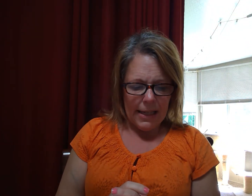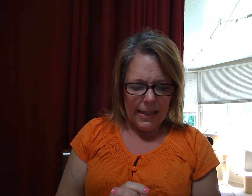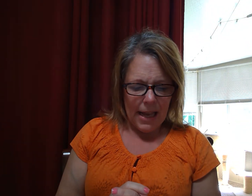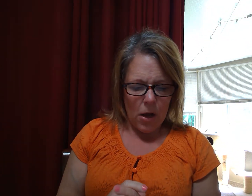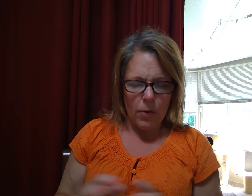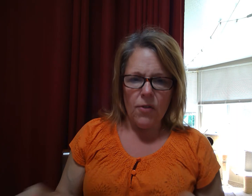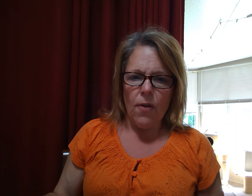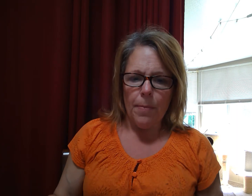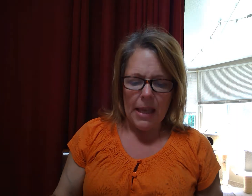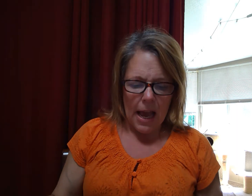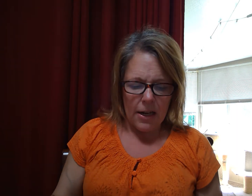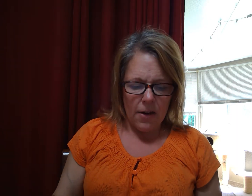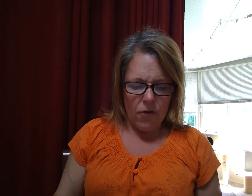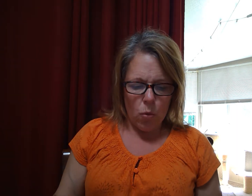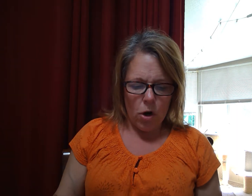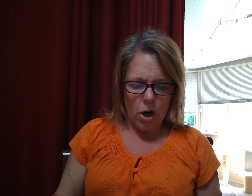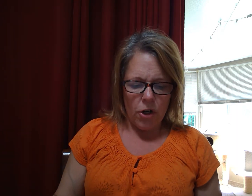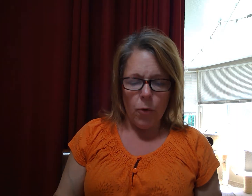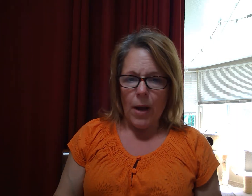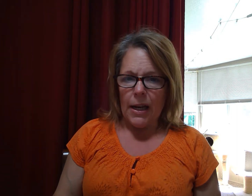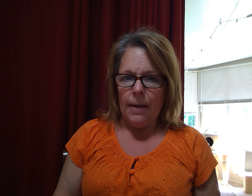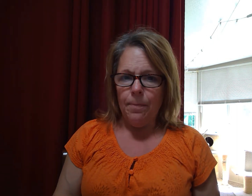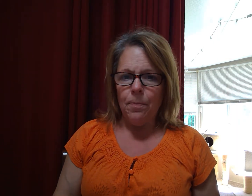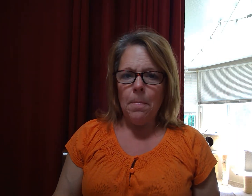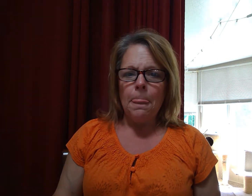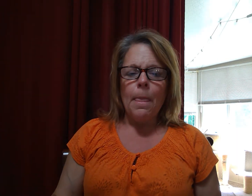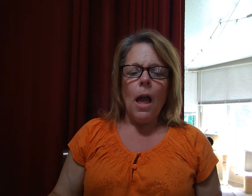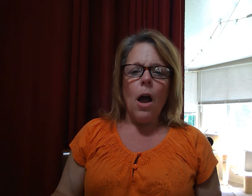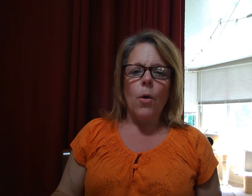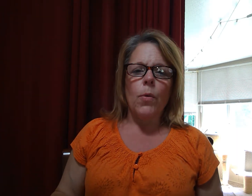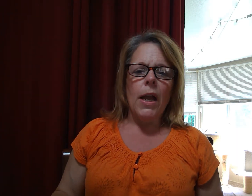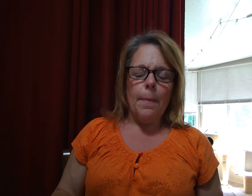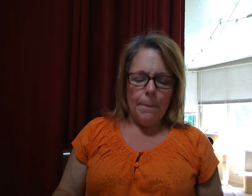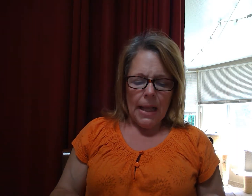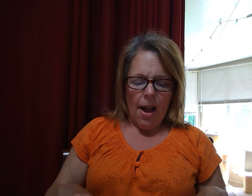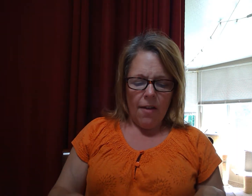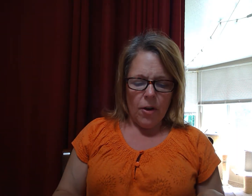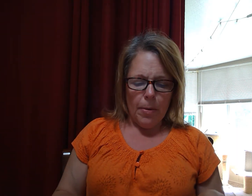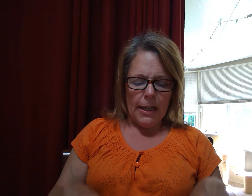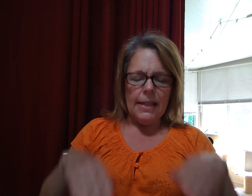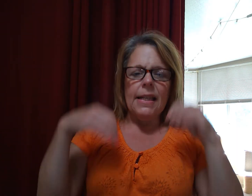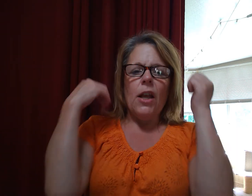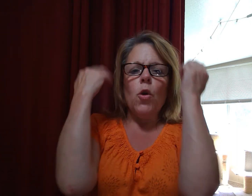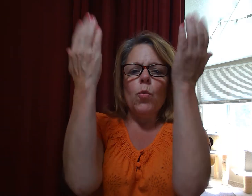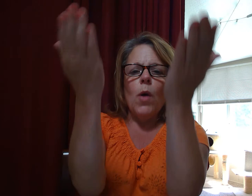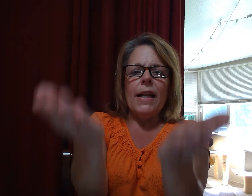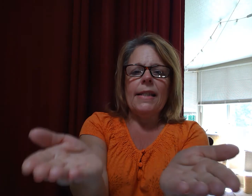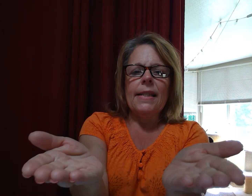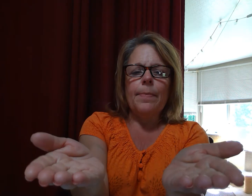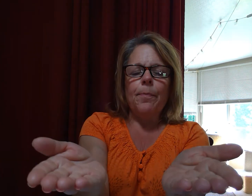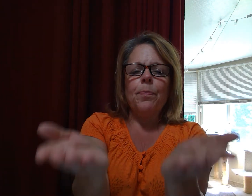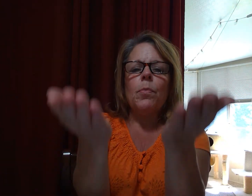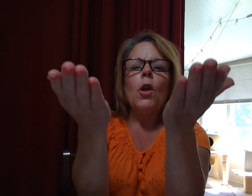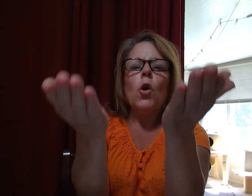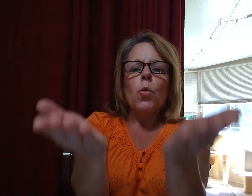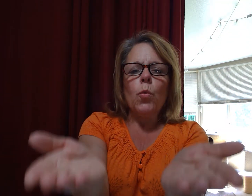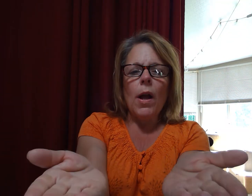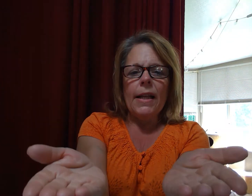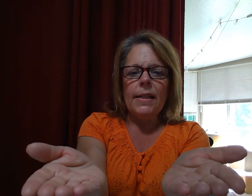sounds from the end of the word. You ready? All right. Everybody say rice. Rice.